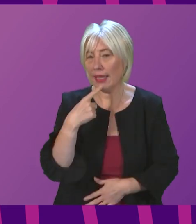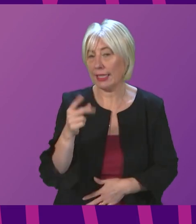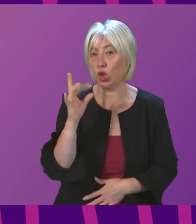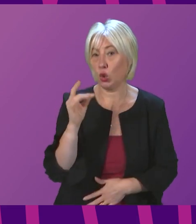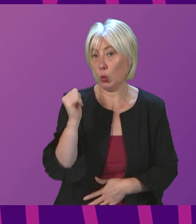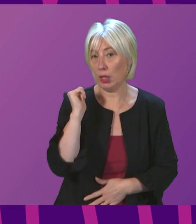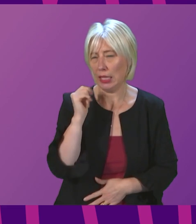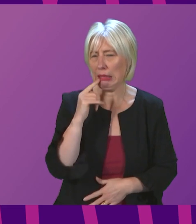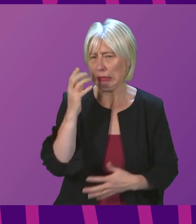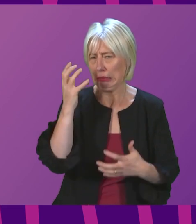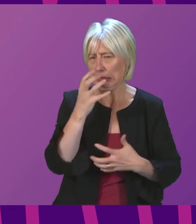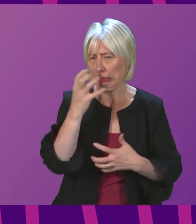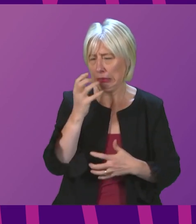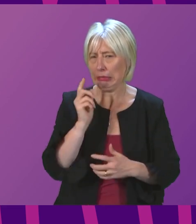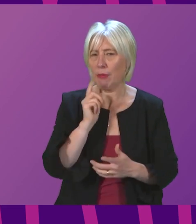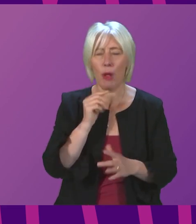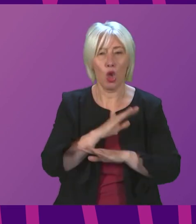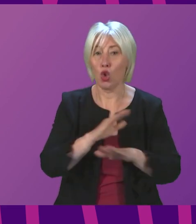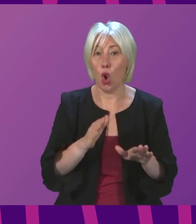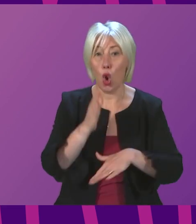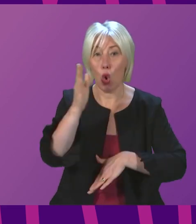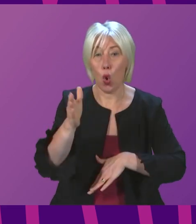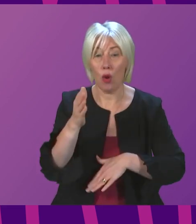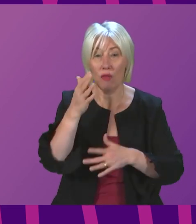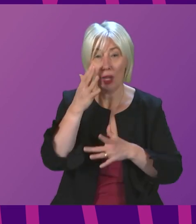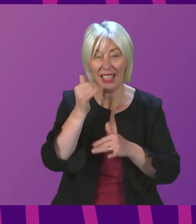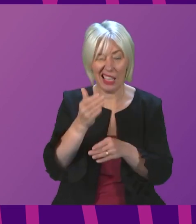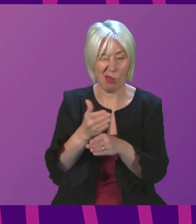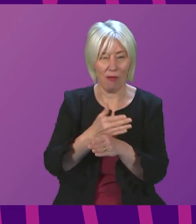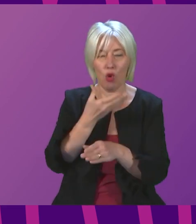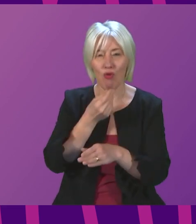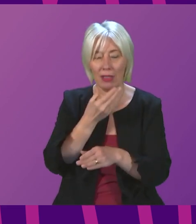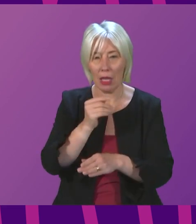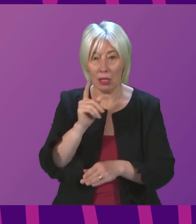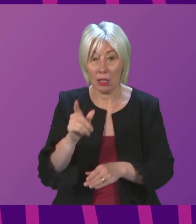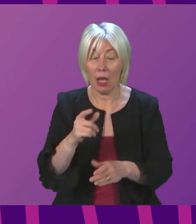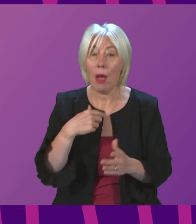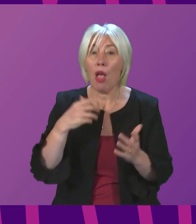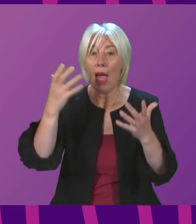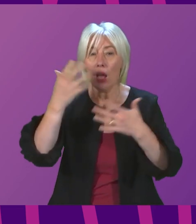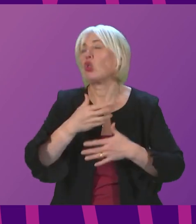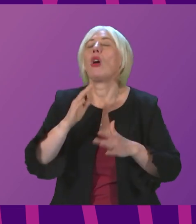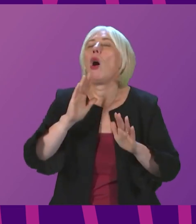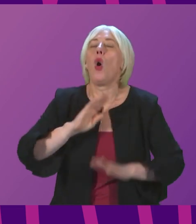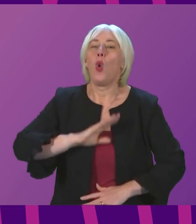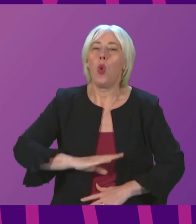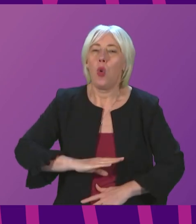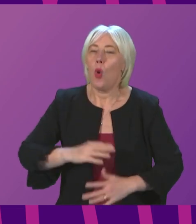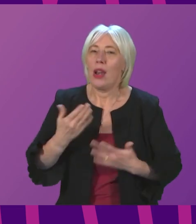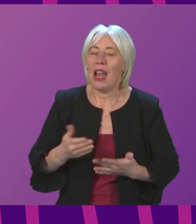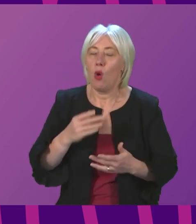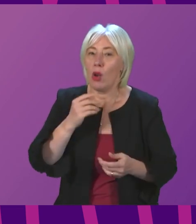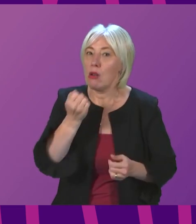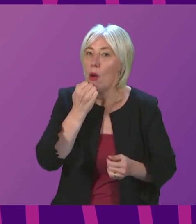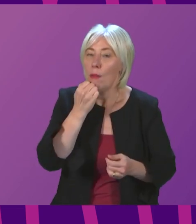had a slight concern that perhaps people were not going for testing as we got closer to Christmas. I have to say that concern has been allayed with increased